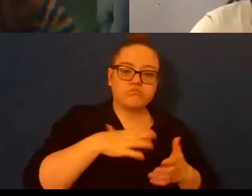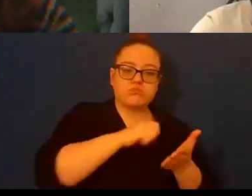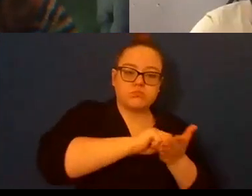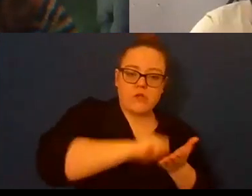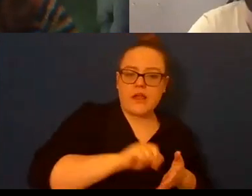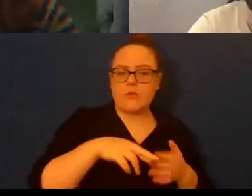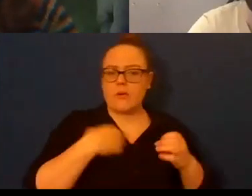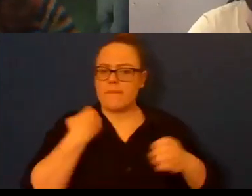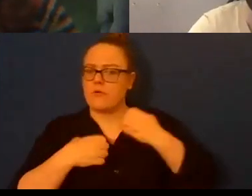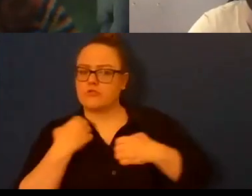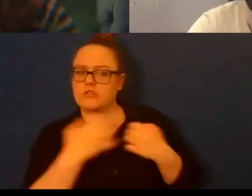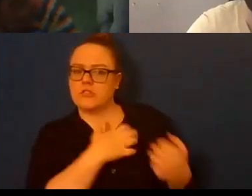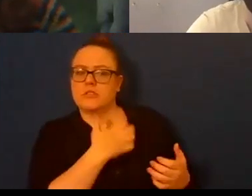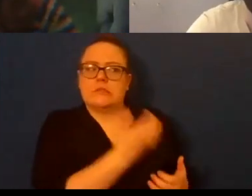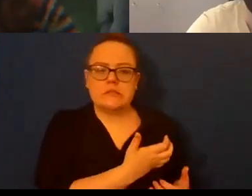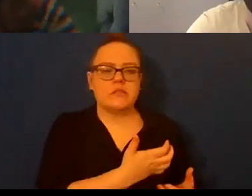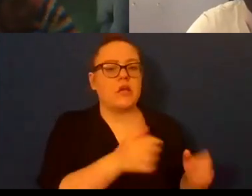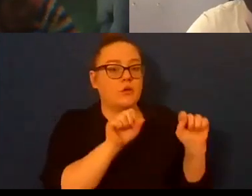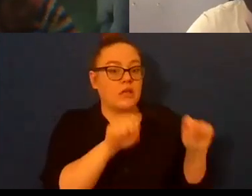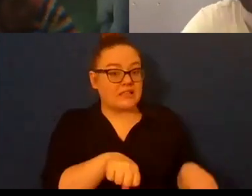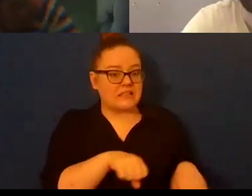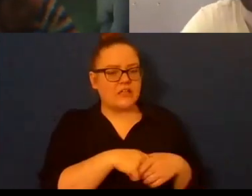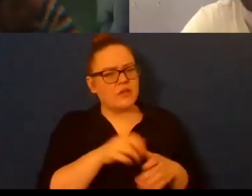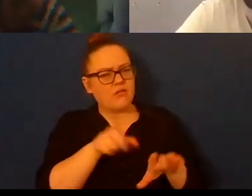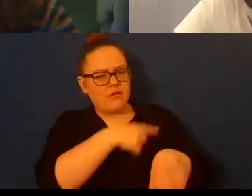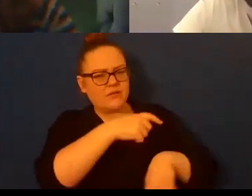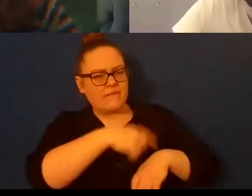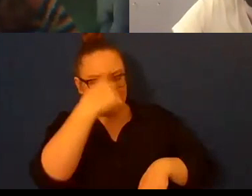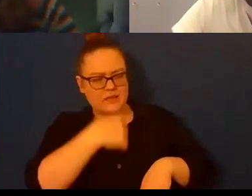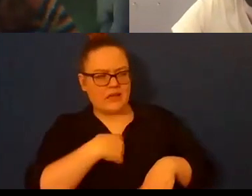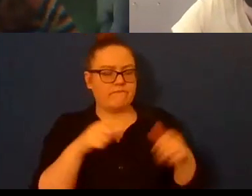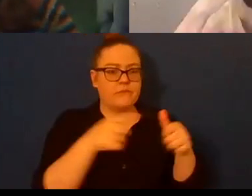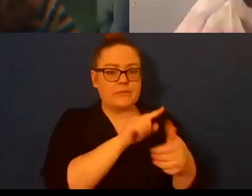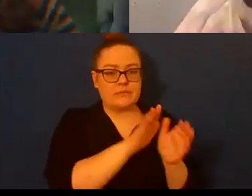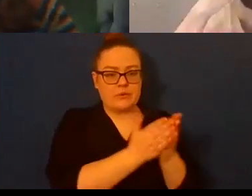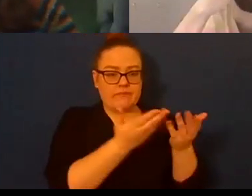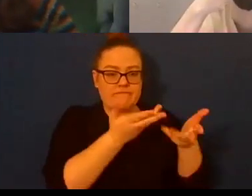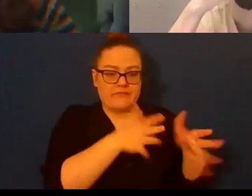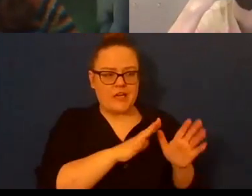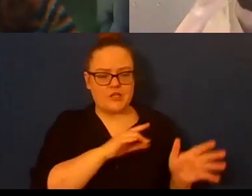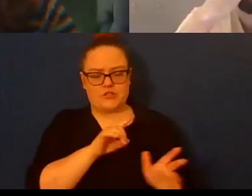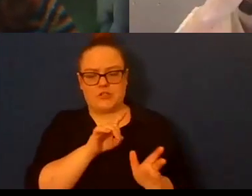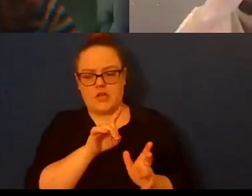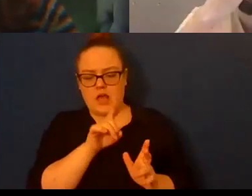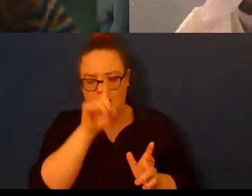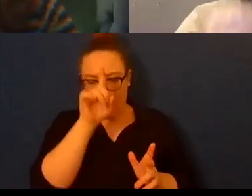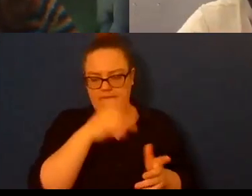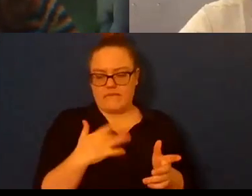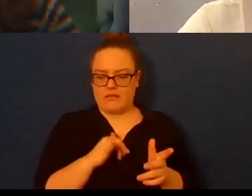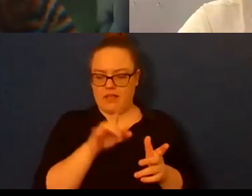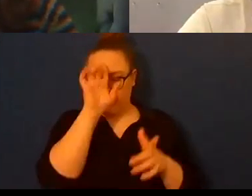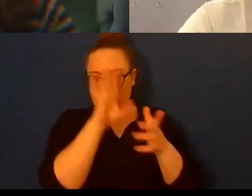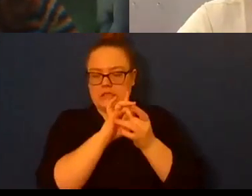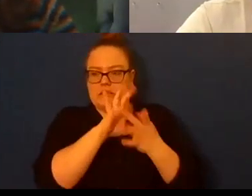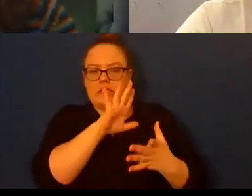took me a while to feel like my brain and my head space belong to myself again um but the flip side of that is I think once I got out of that space and came back to my work